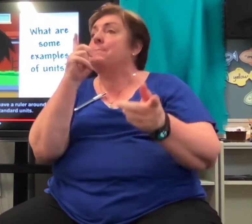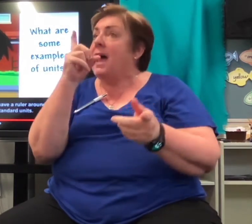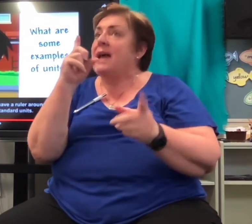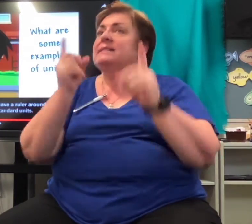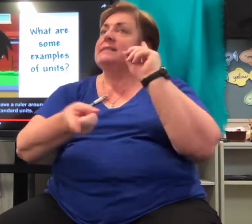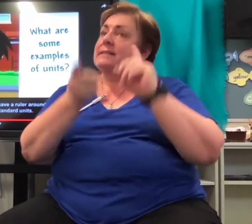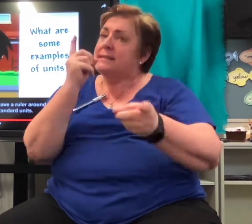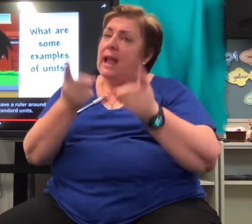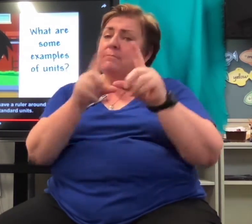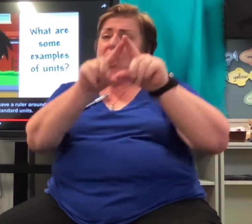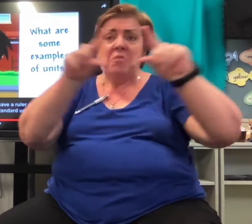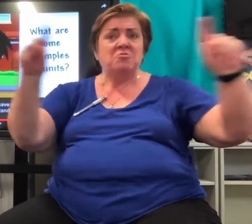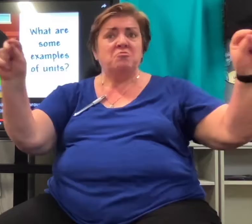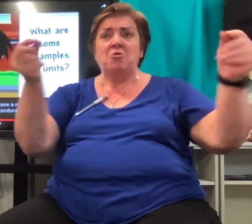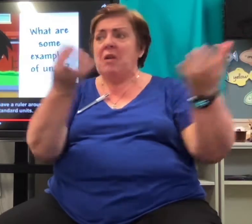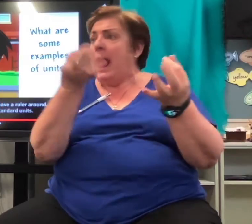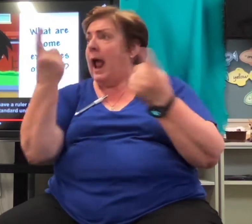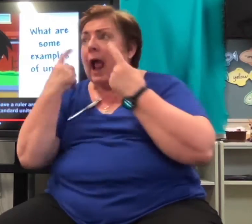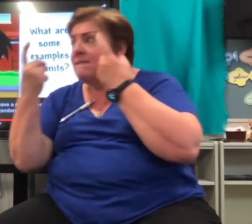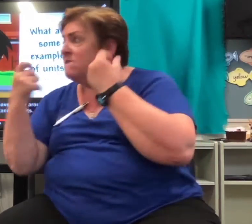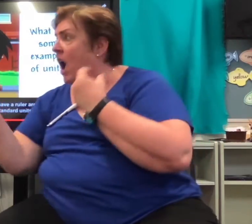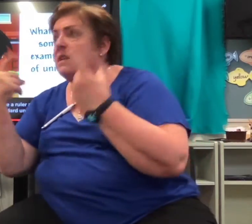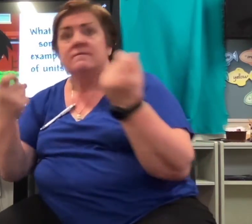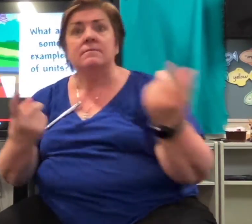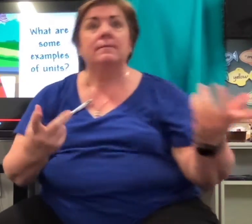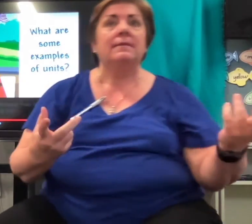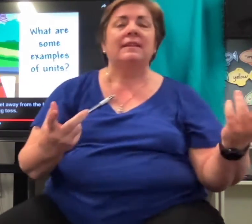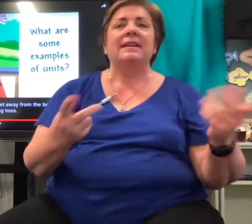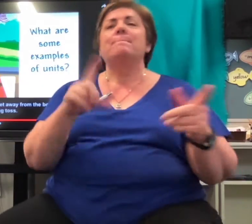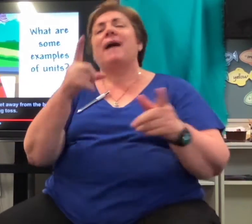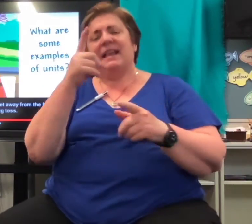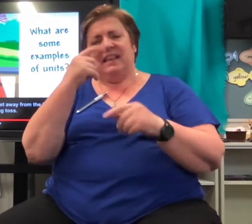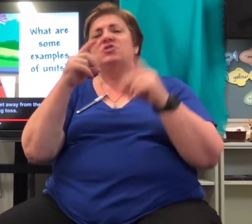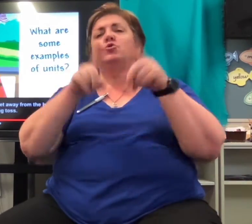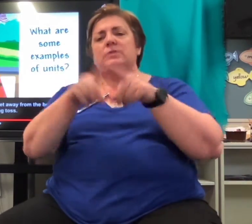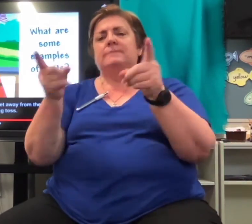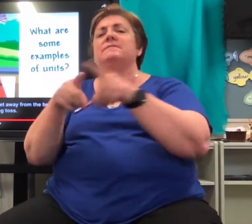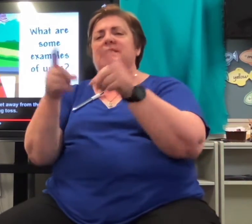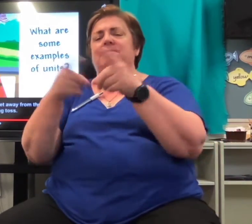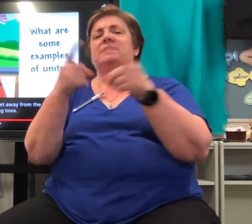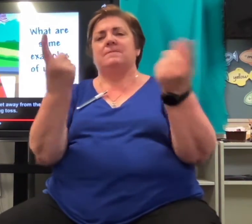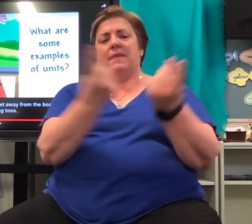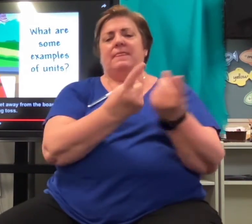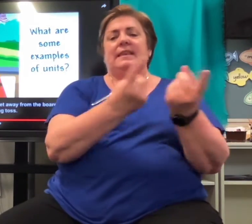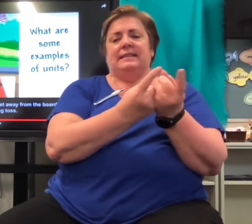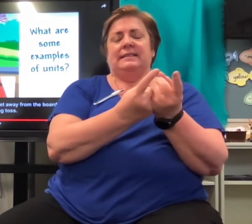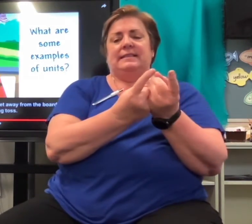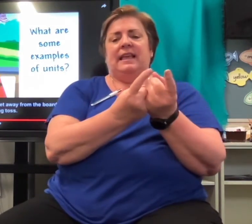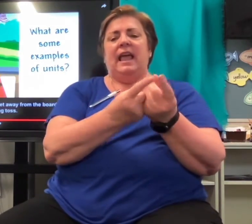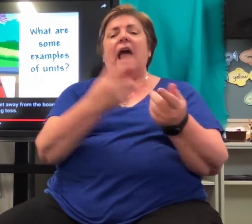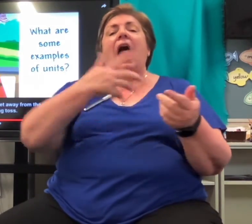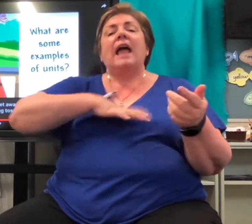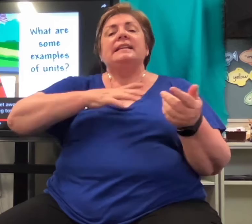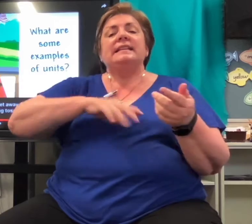you can use non-standard units. I need to measure about 10 feet away from the board for the beanbag toss.